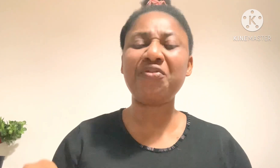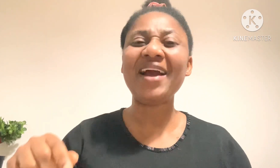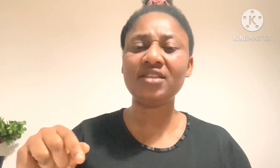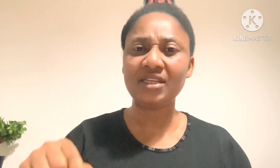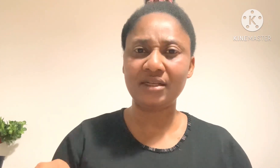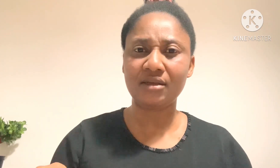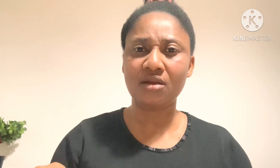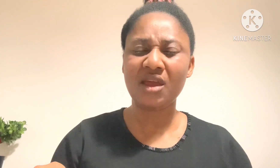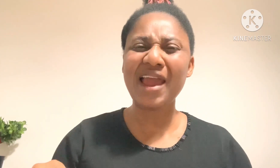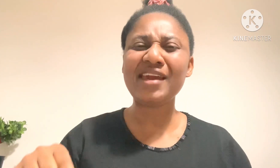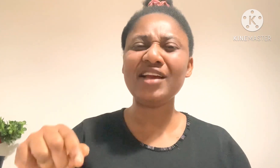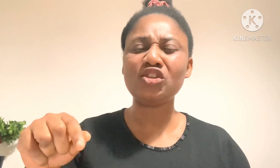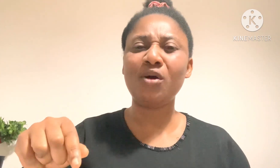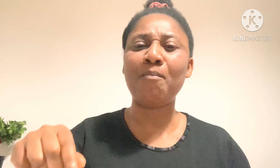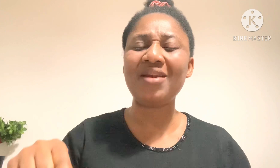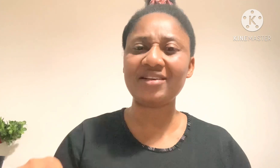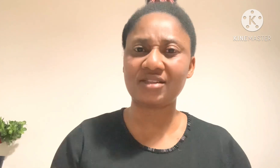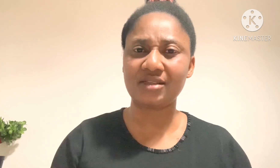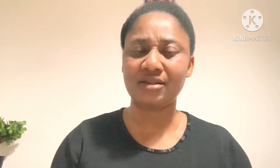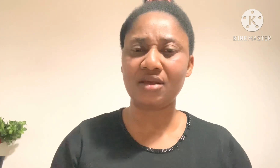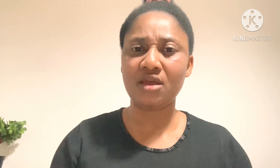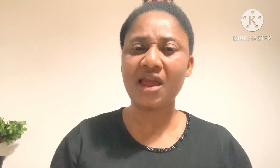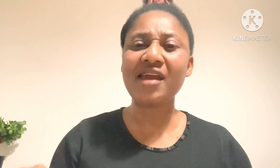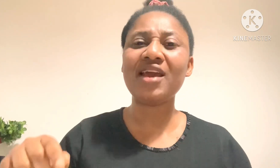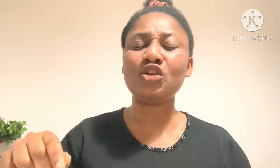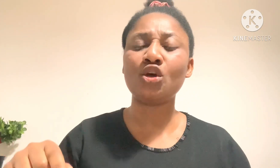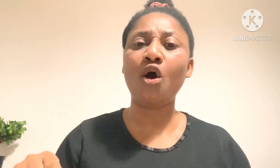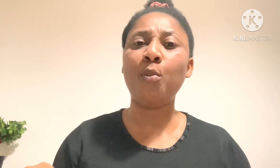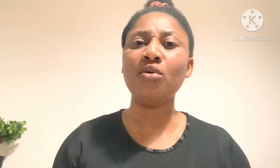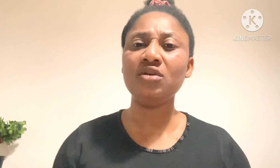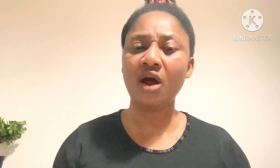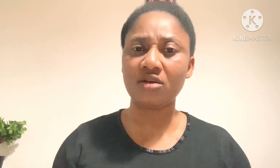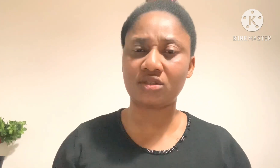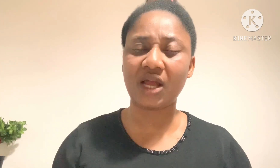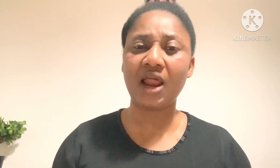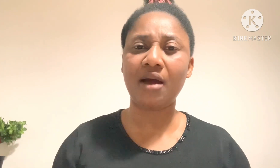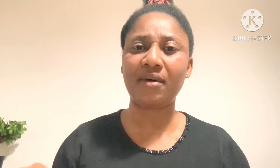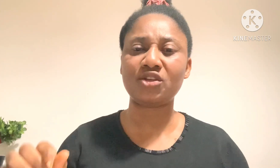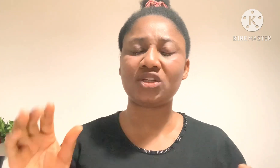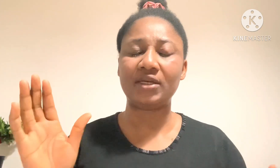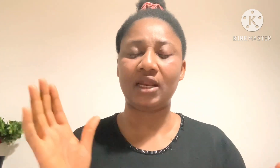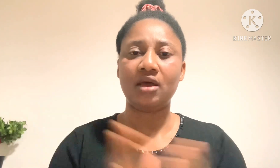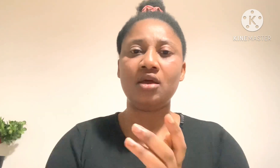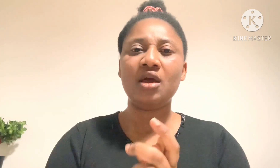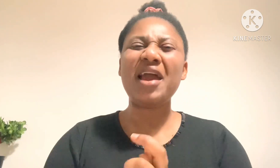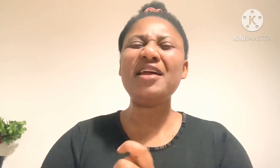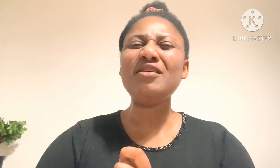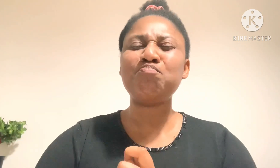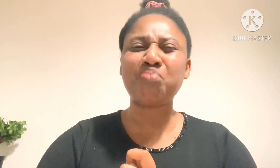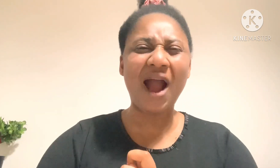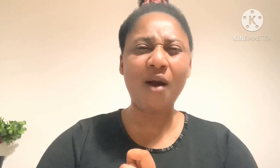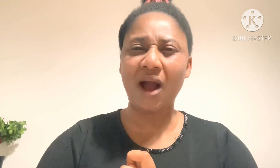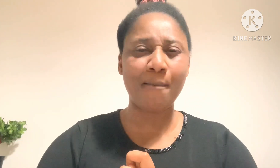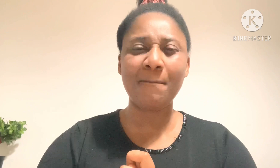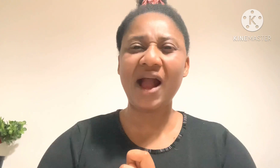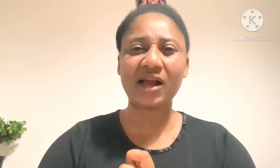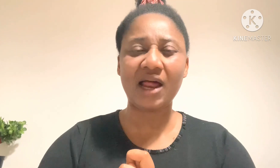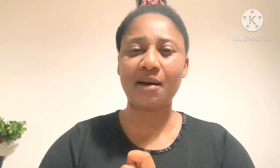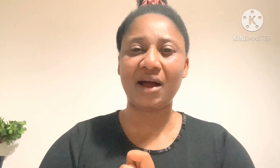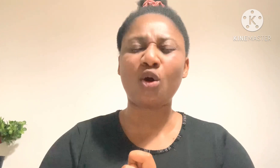Fighting against your blessing. Against your open doors. Calabar, shandana. Any power, mark Calabar,